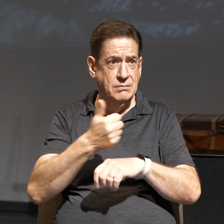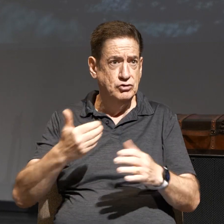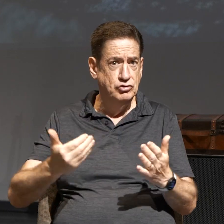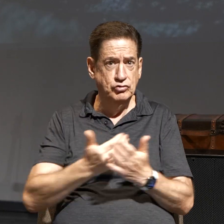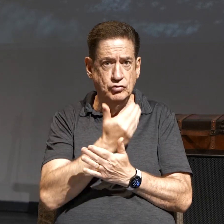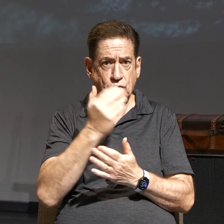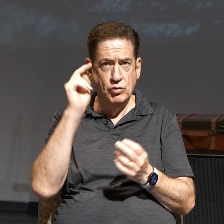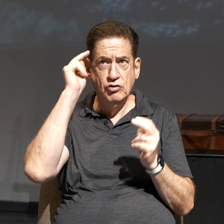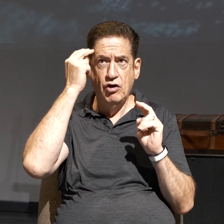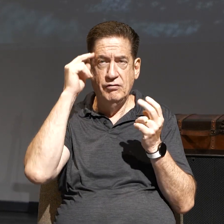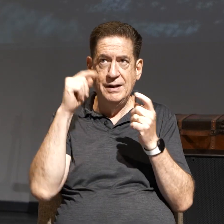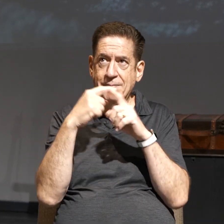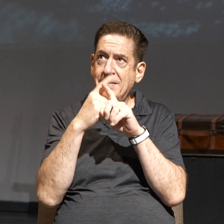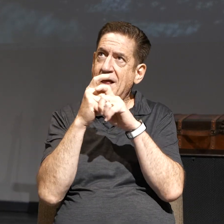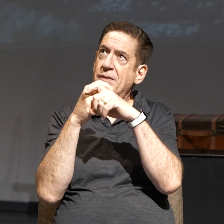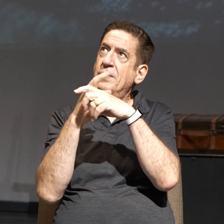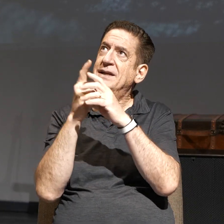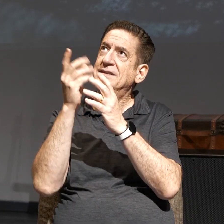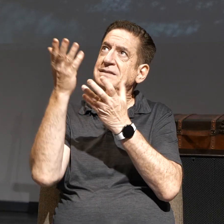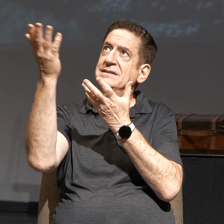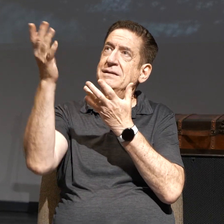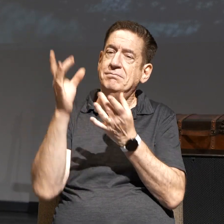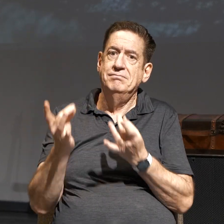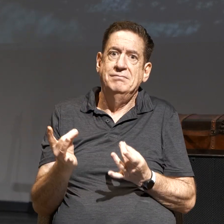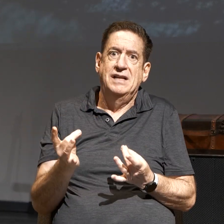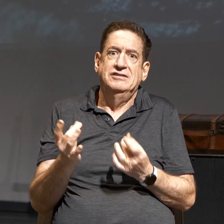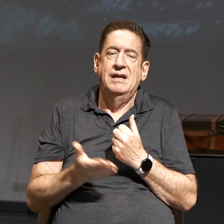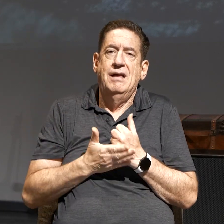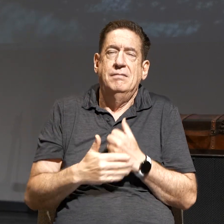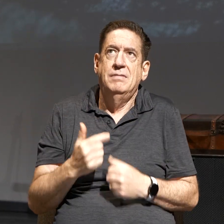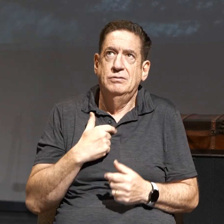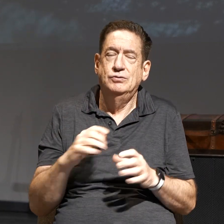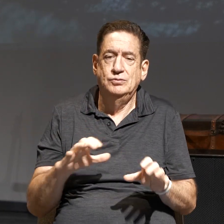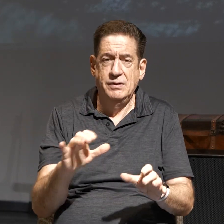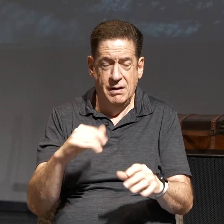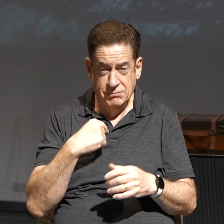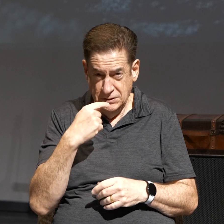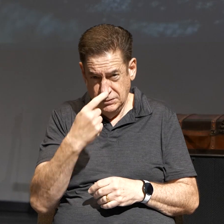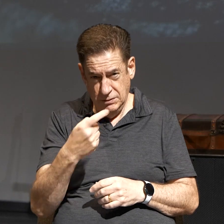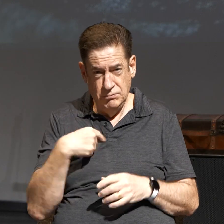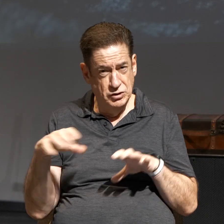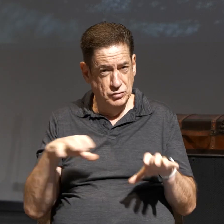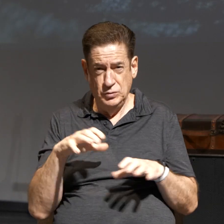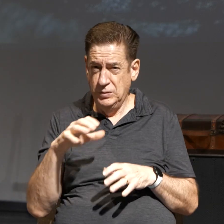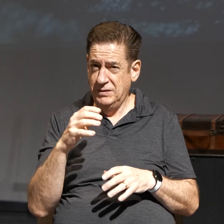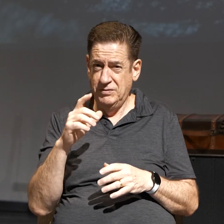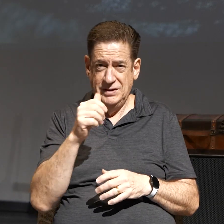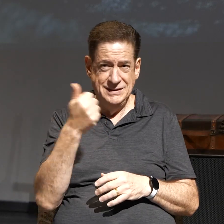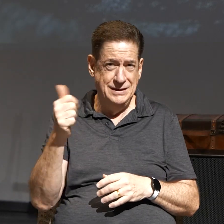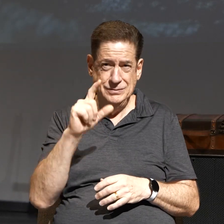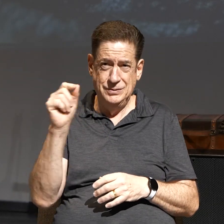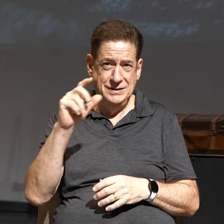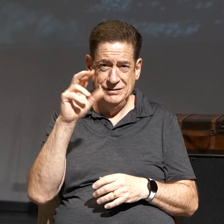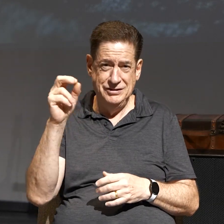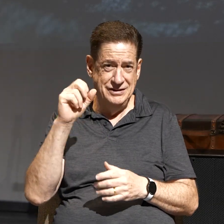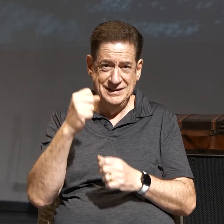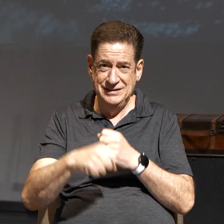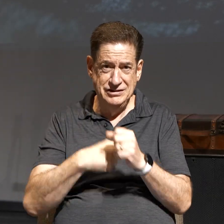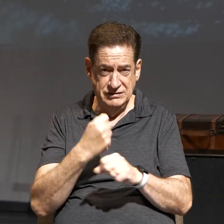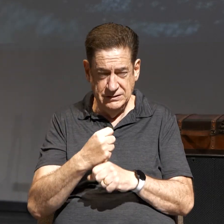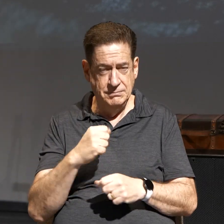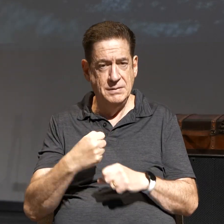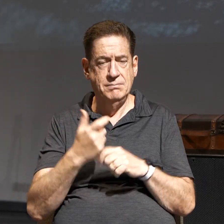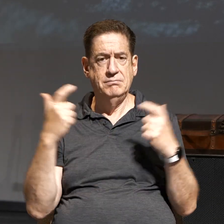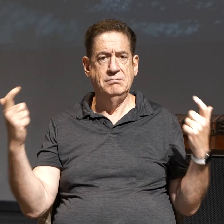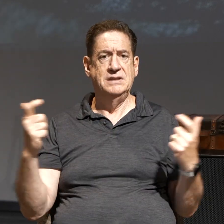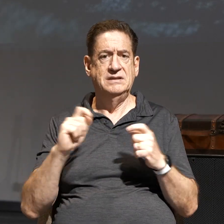neural pathways, and so meditation helps us to do that. I'm telling you, I've been doing this for decades, and it has made a major difference in my life.